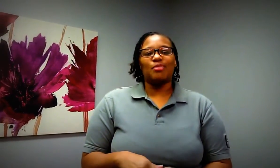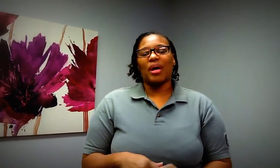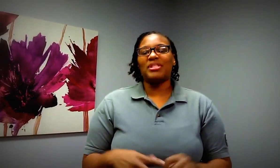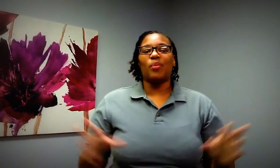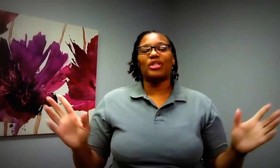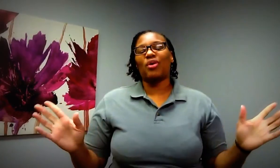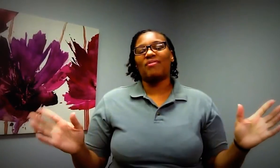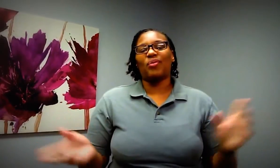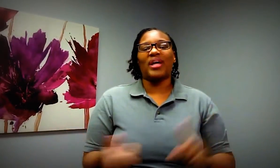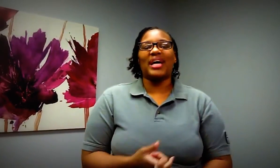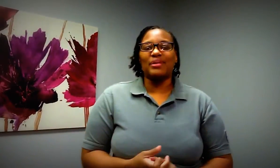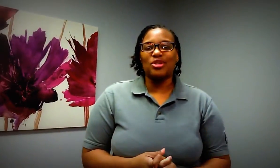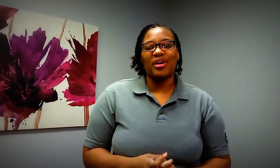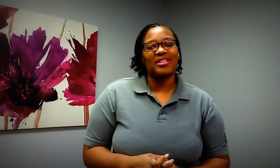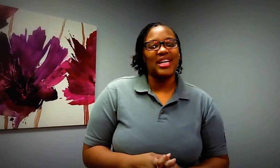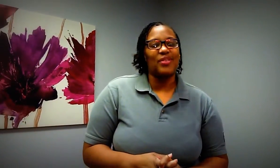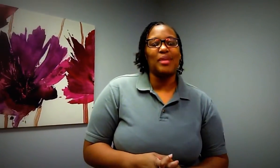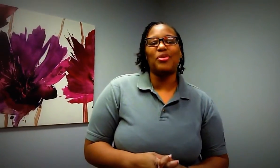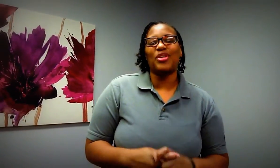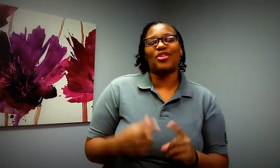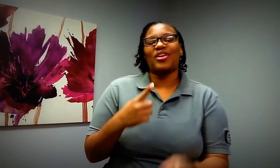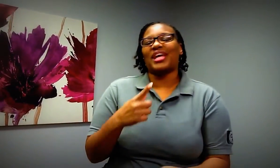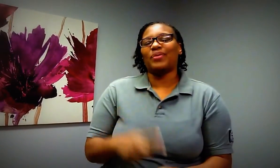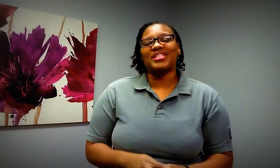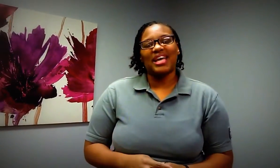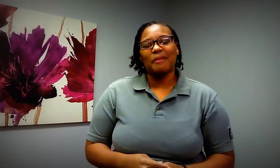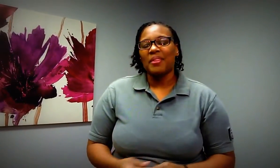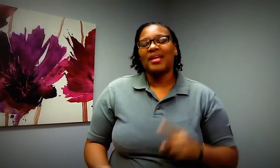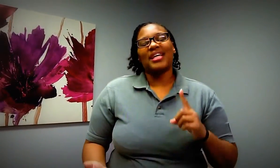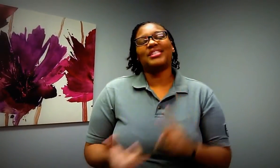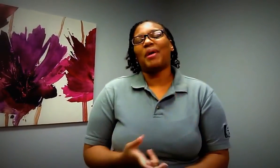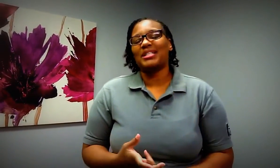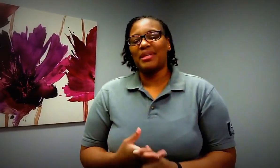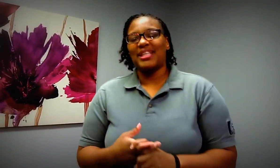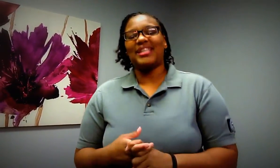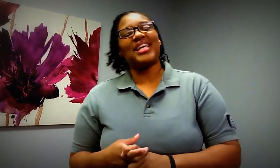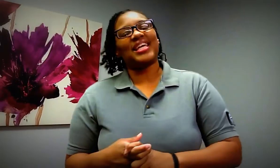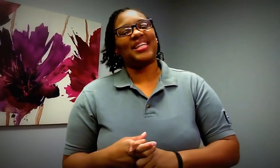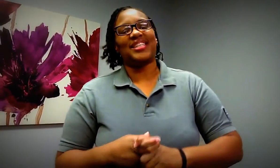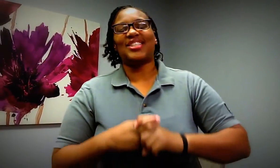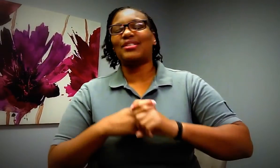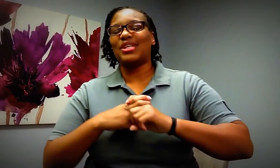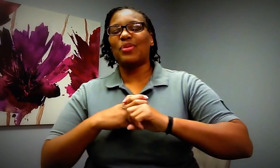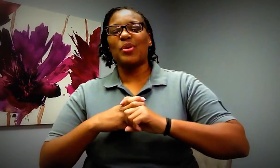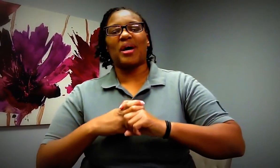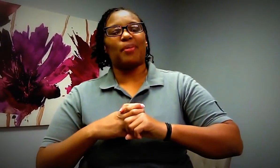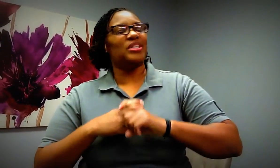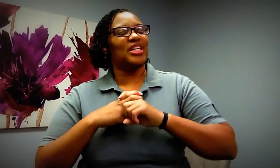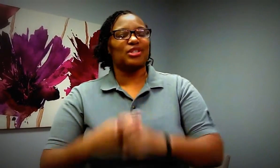probably somewhere traveling right now enjoying herself keep doing your 30-day reset thanks to possibility thinking consulting group i appreciate your